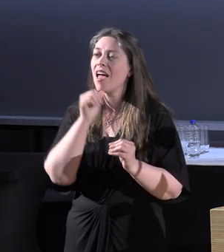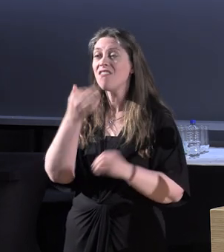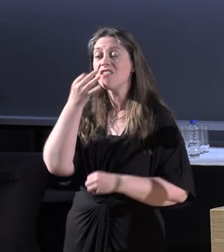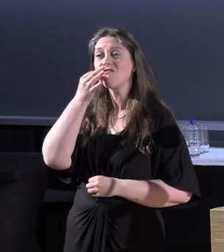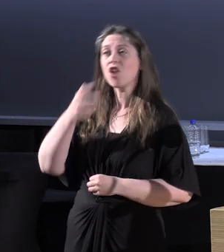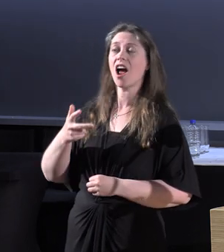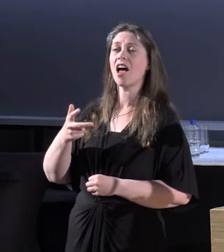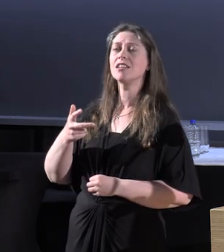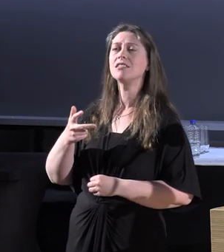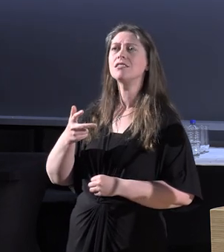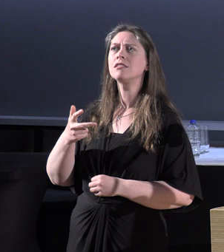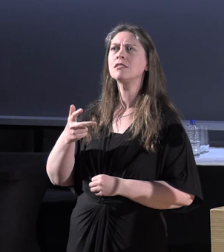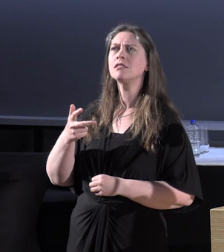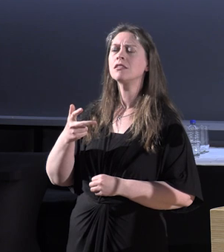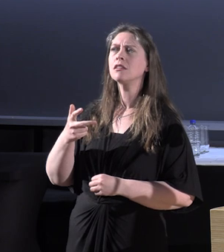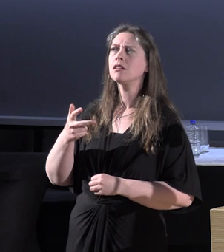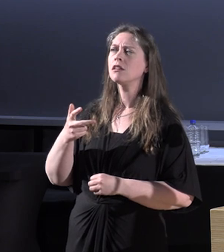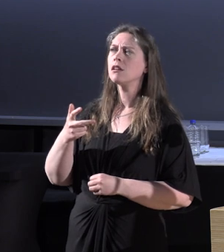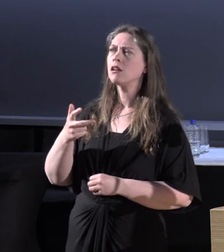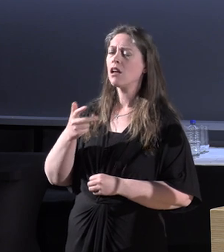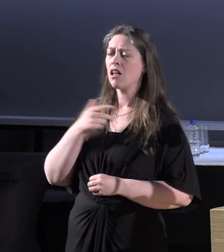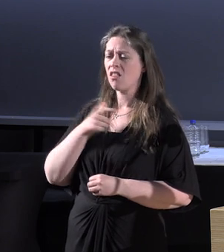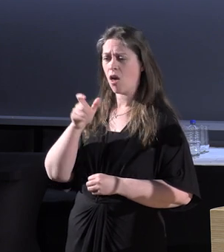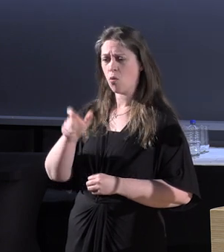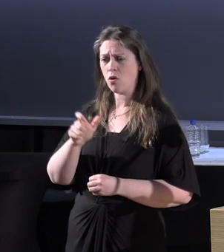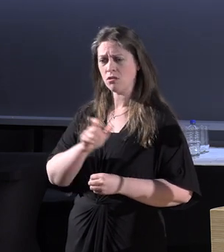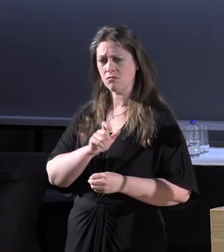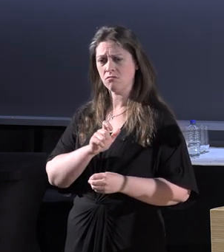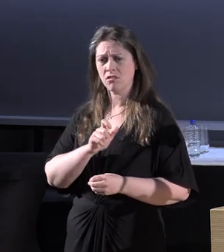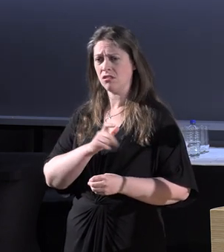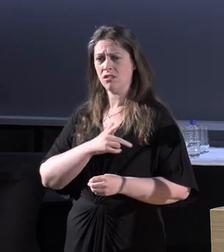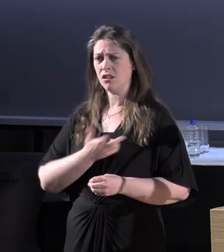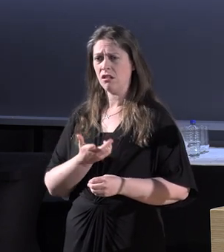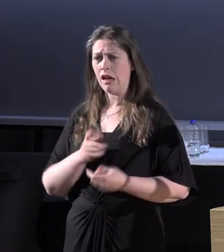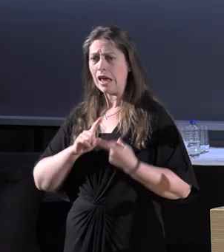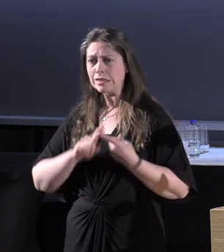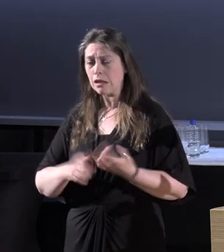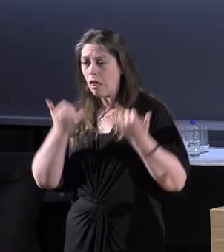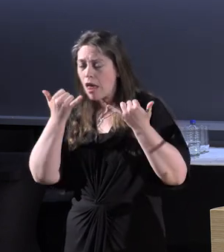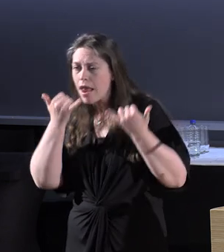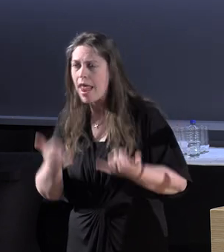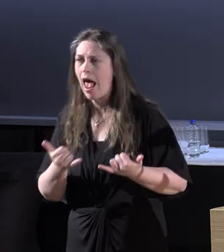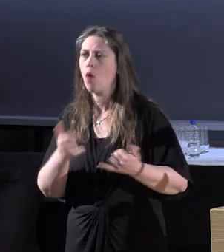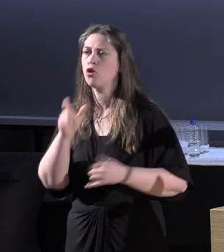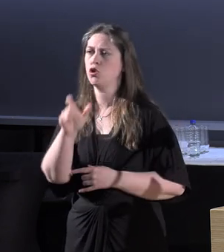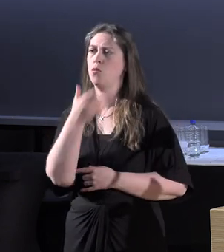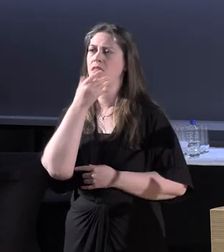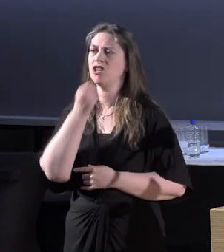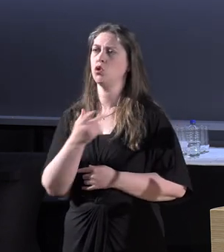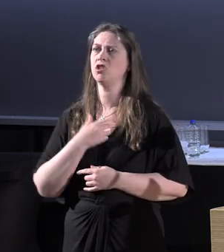France, the term handicap is the currency that's used.